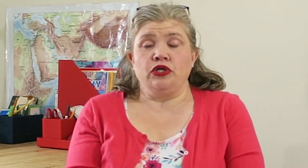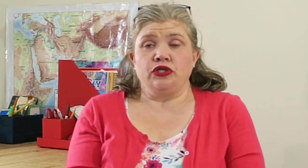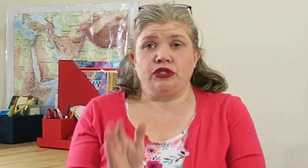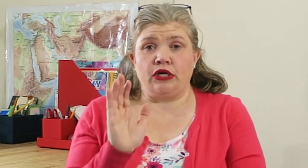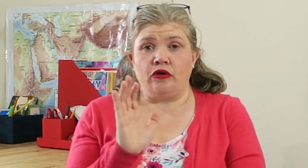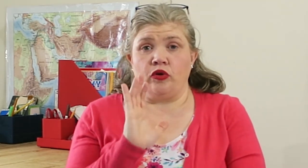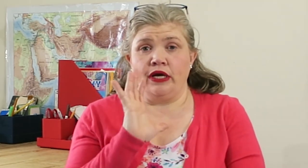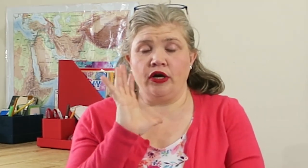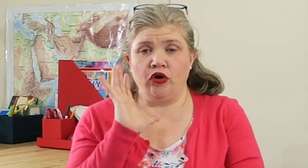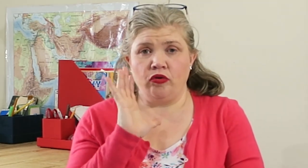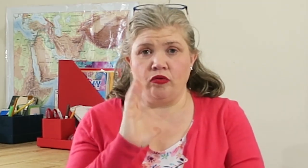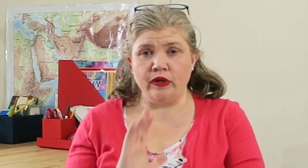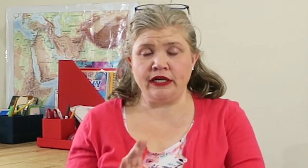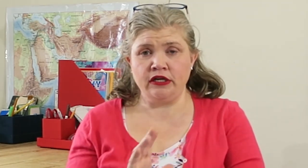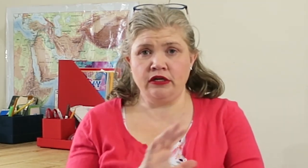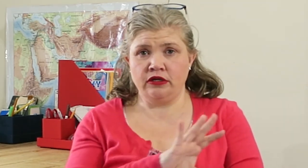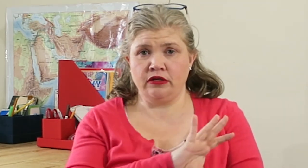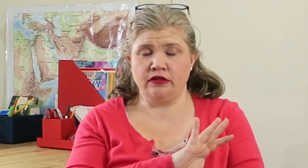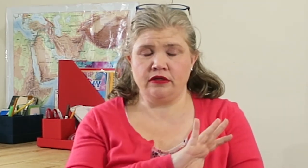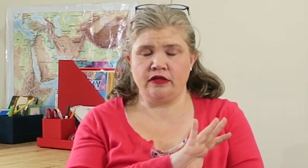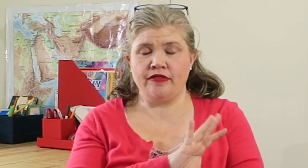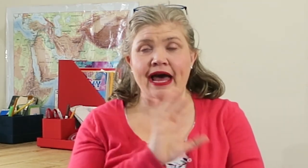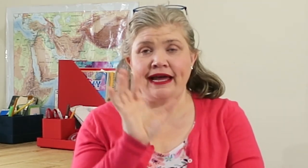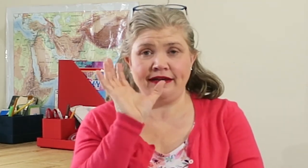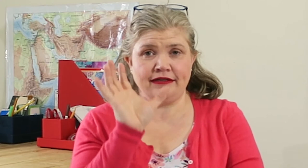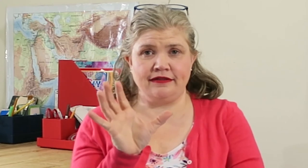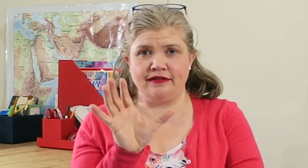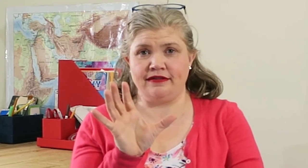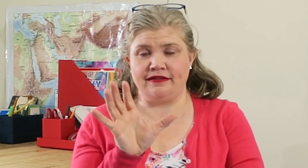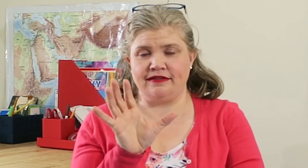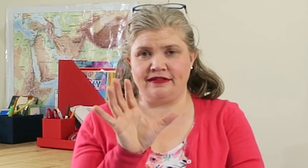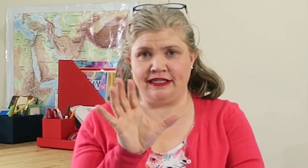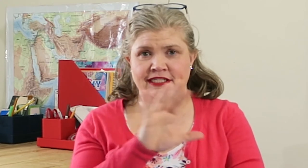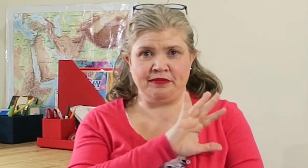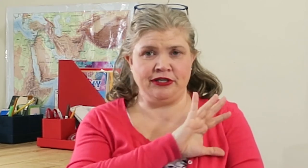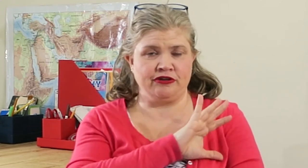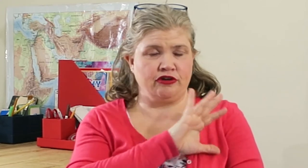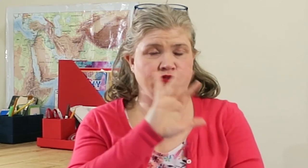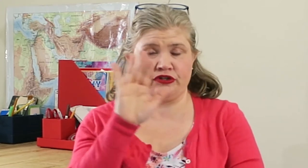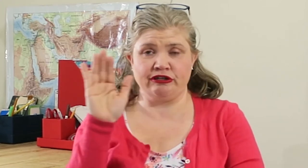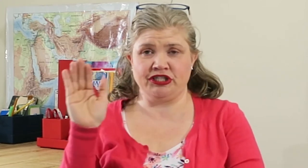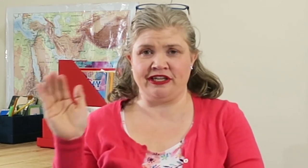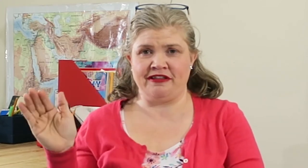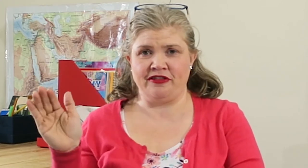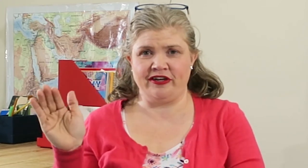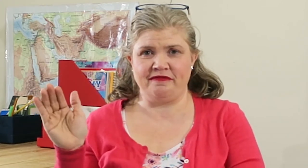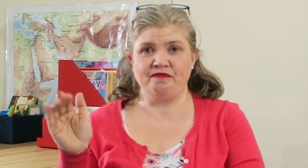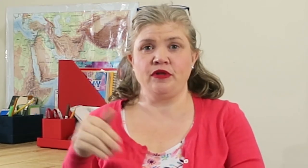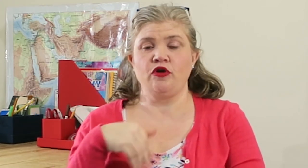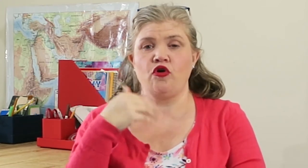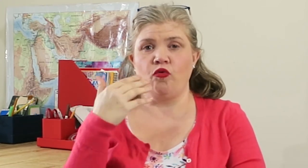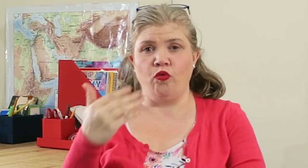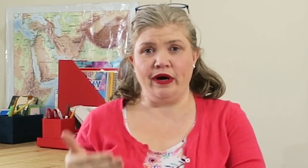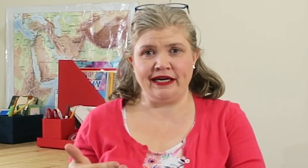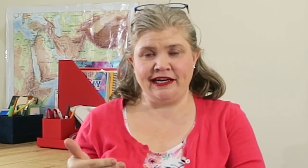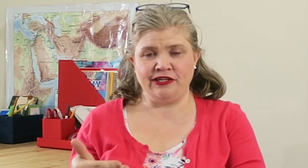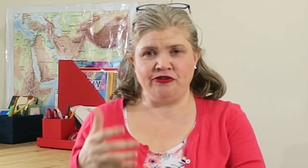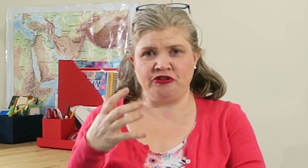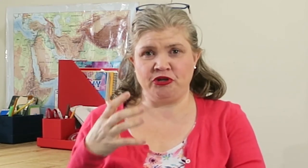So when that needs to be your overarching thought. What can I do to